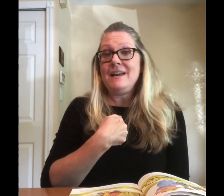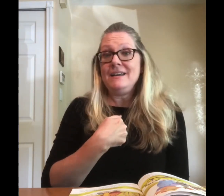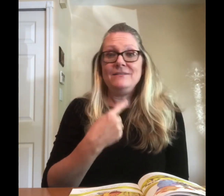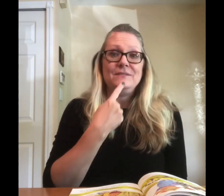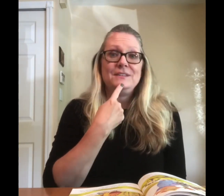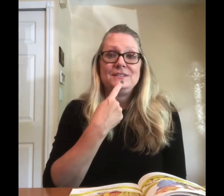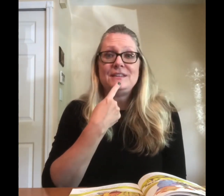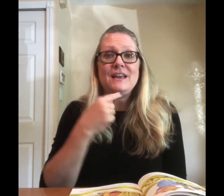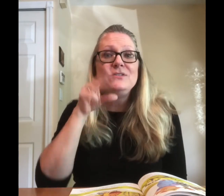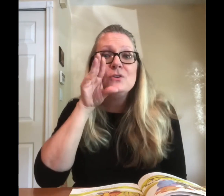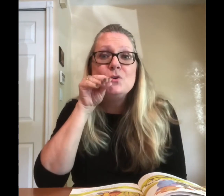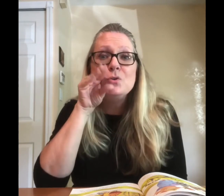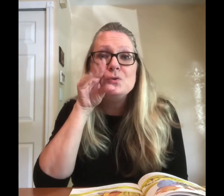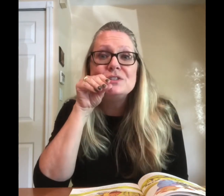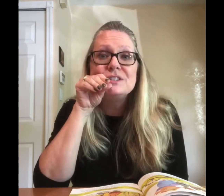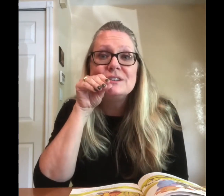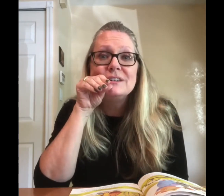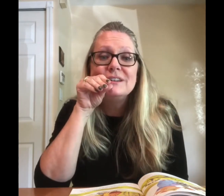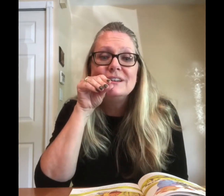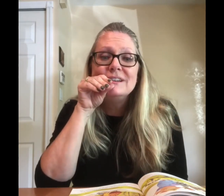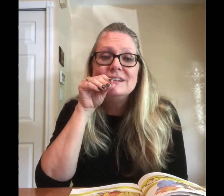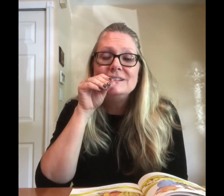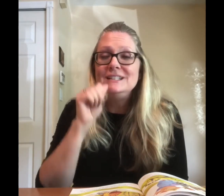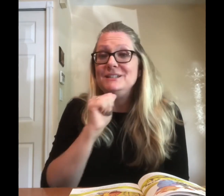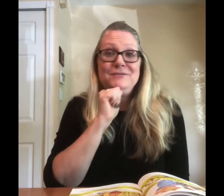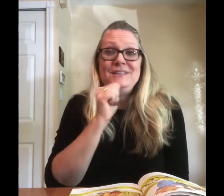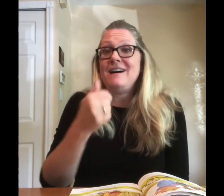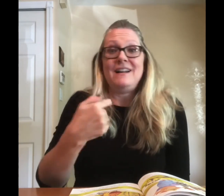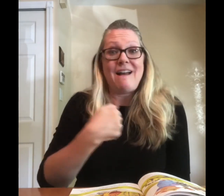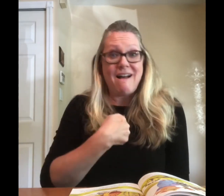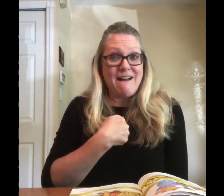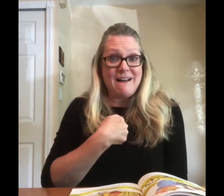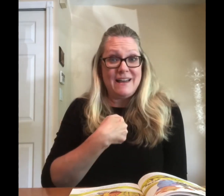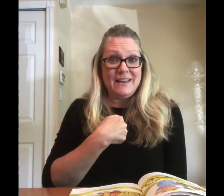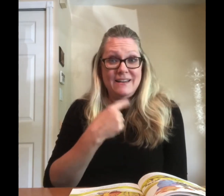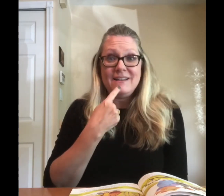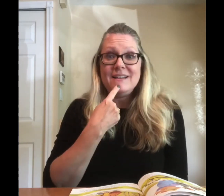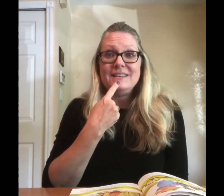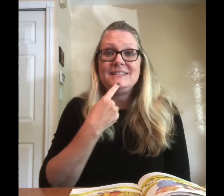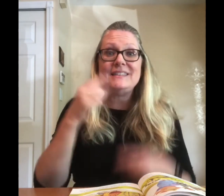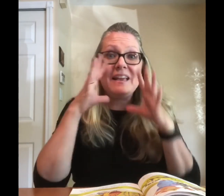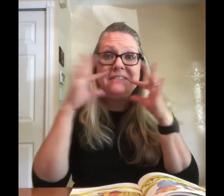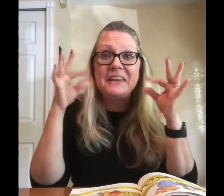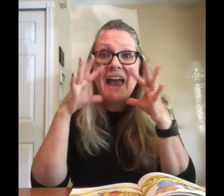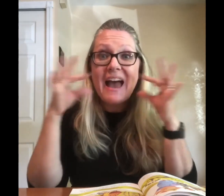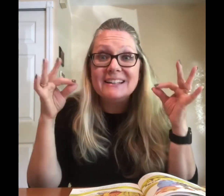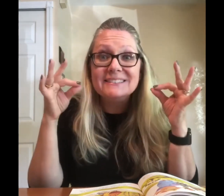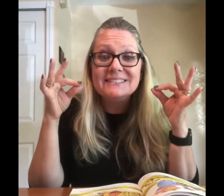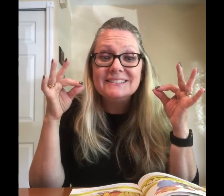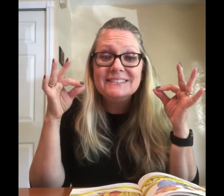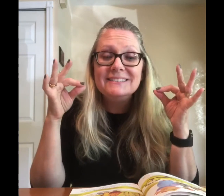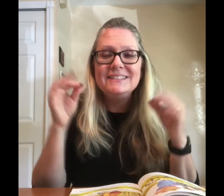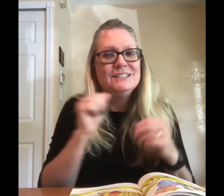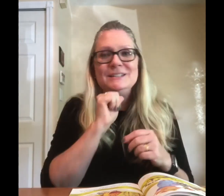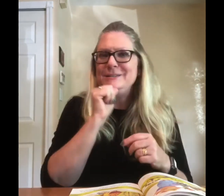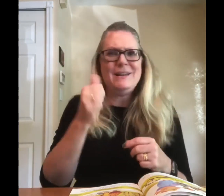said the goose. Not I said the goose. Not